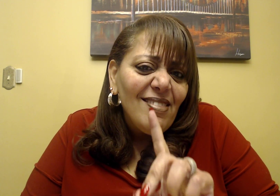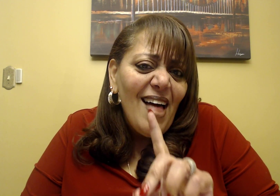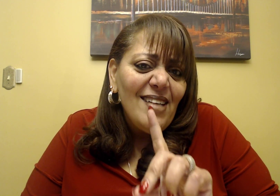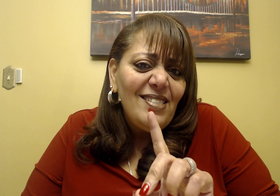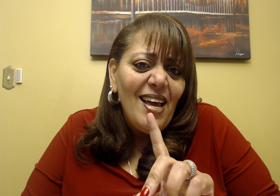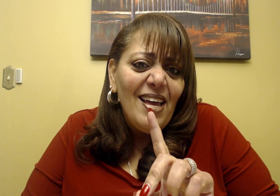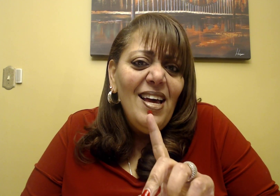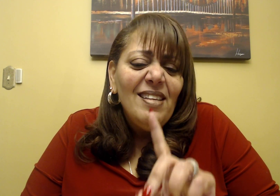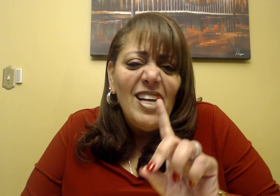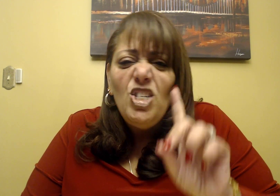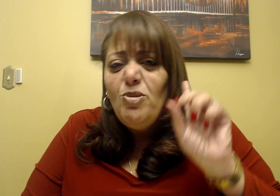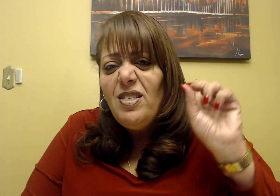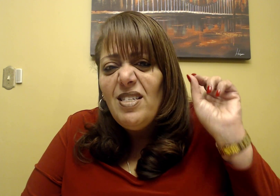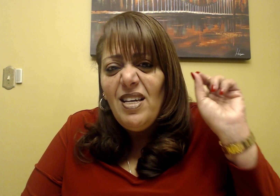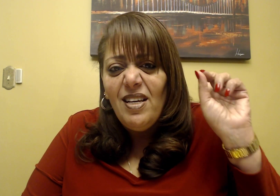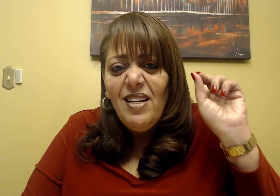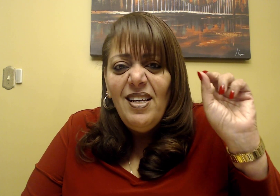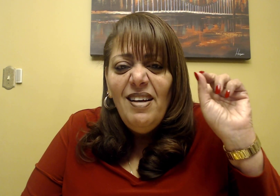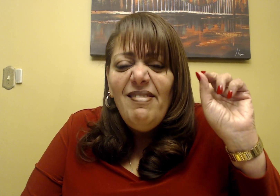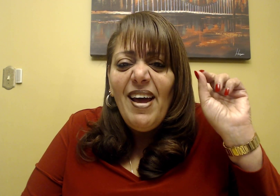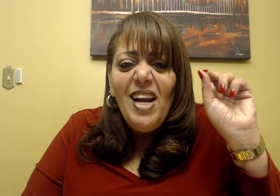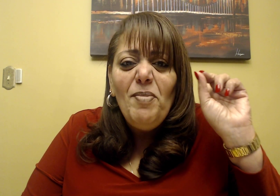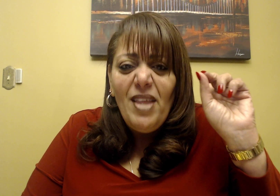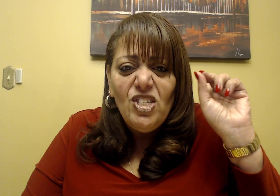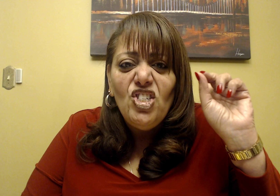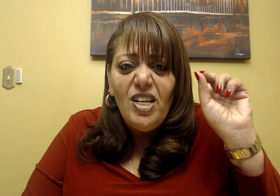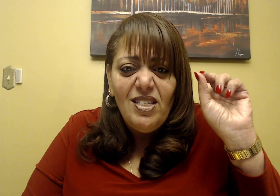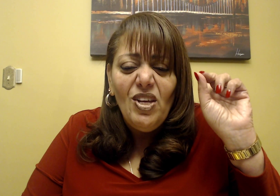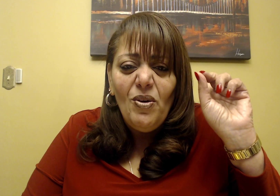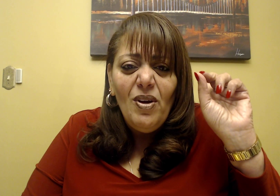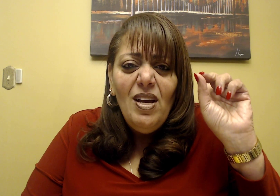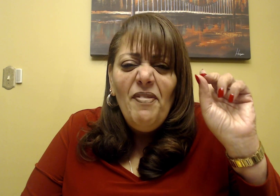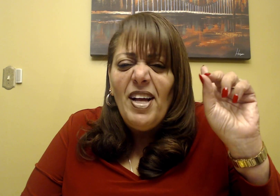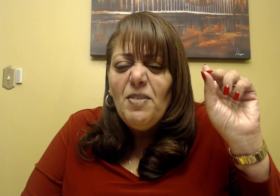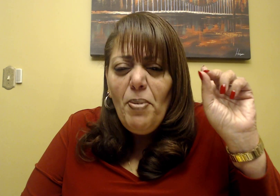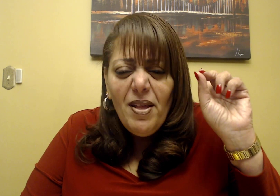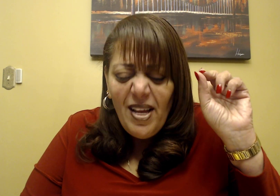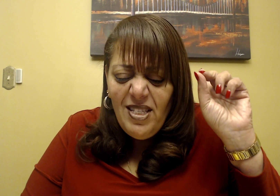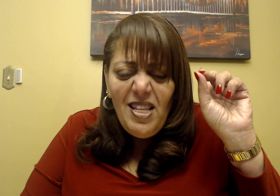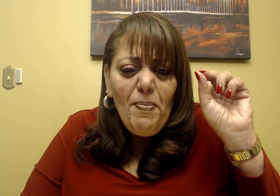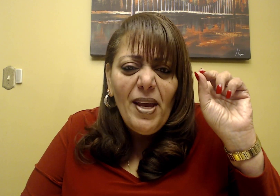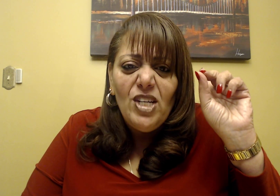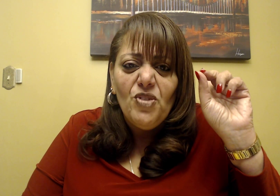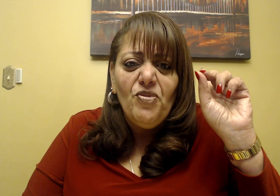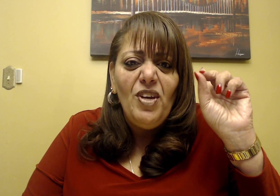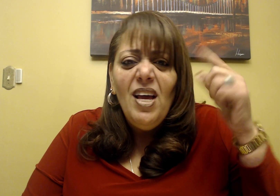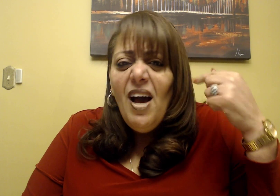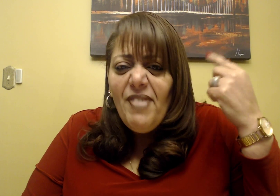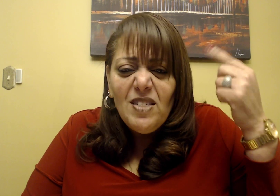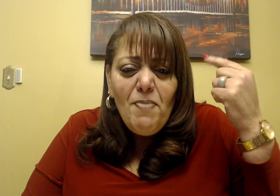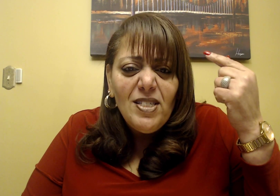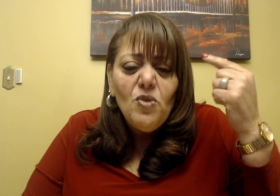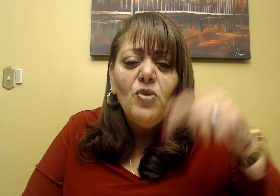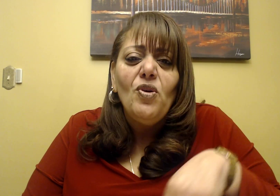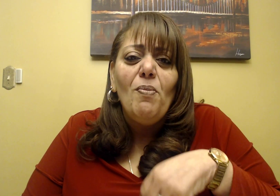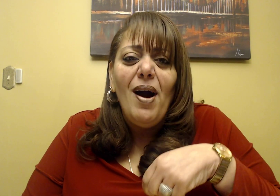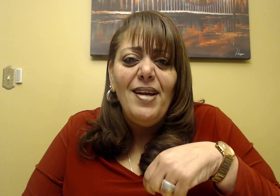last day that you see that enemy that's chasing you, that's nipping at your feet, that's messing with your mind,